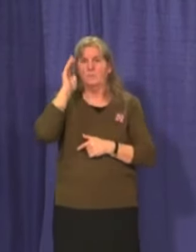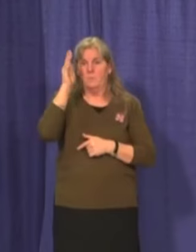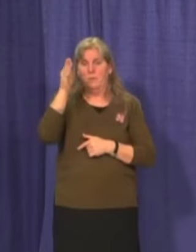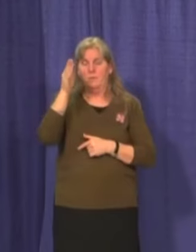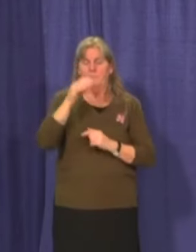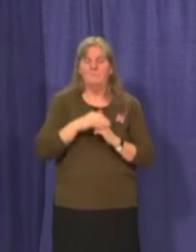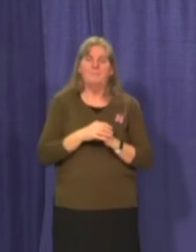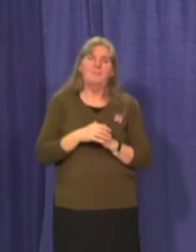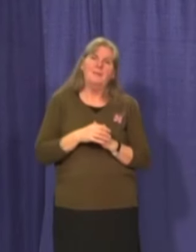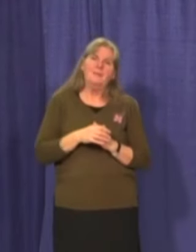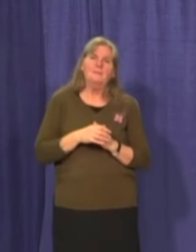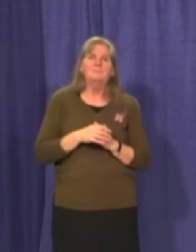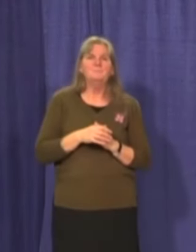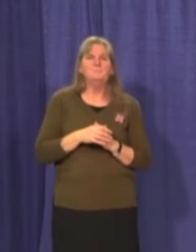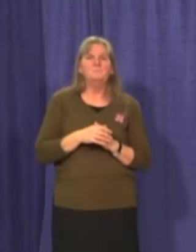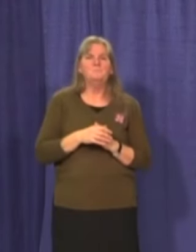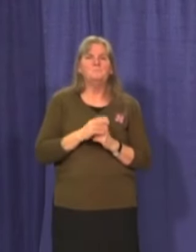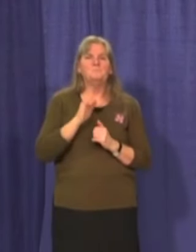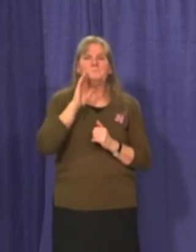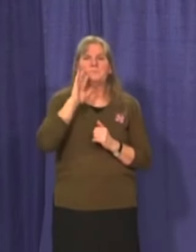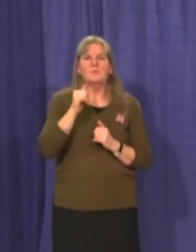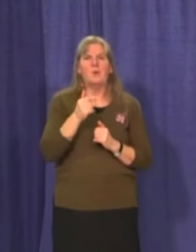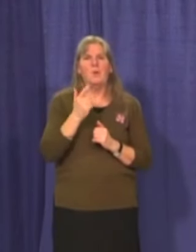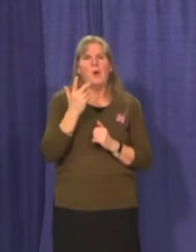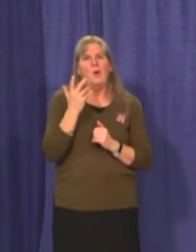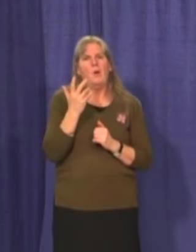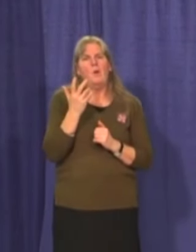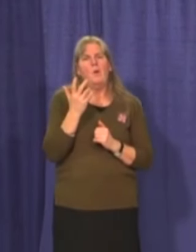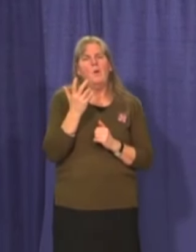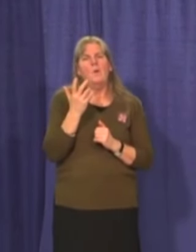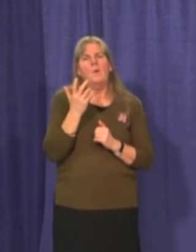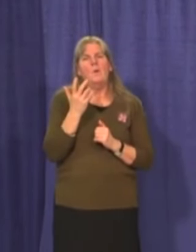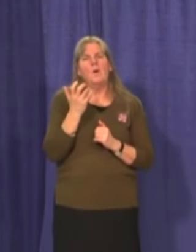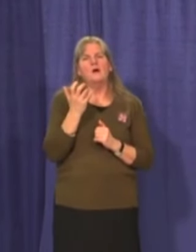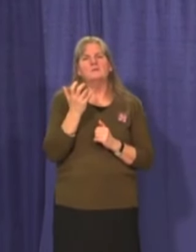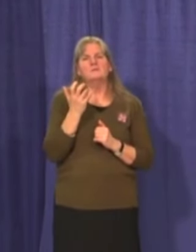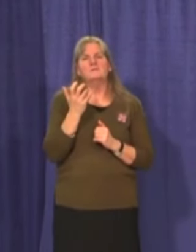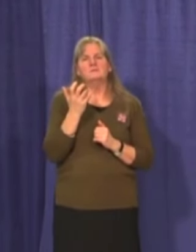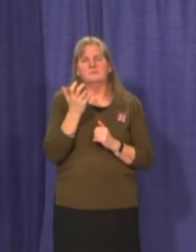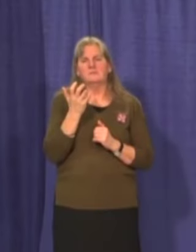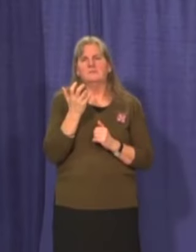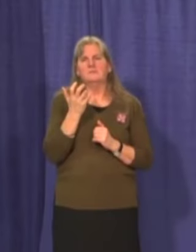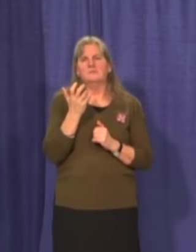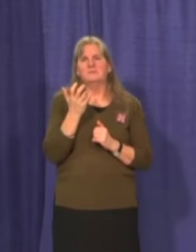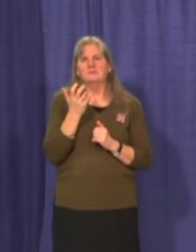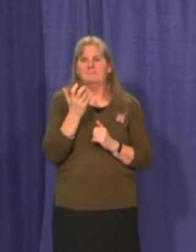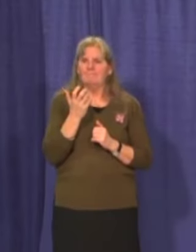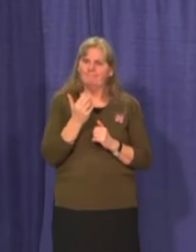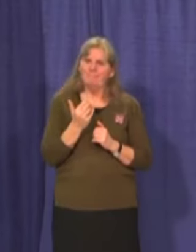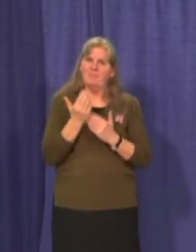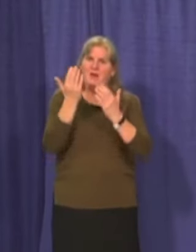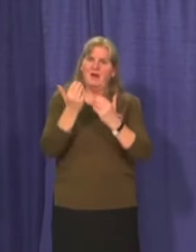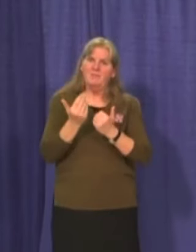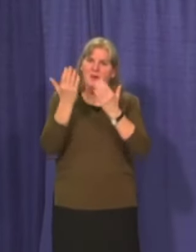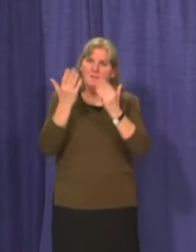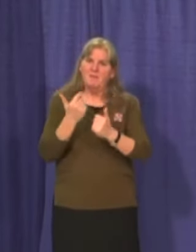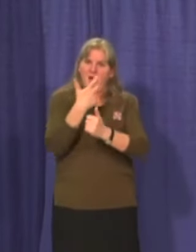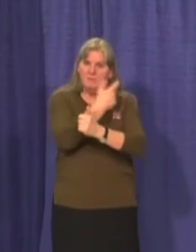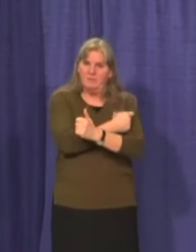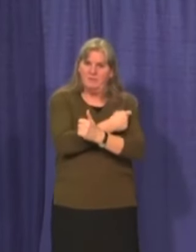like anything, it's, uh, we're going for an end game here. So we're, we're going for, uh, an intense vaccination period